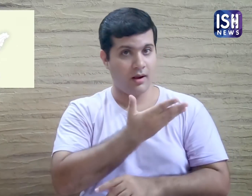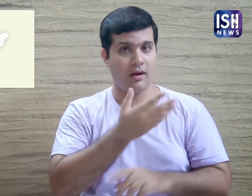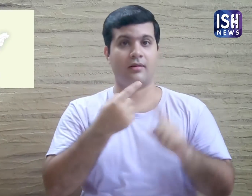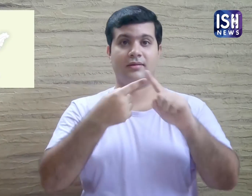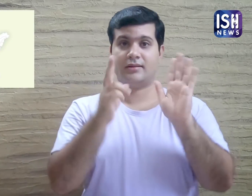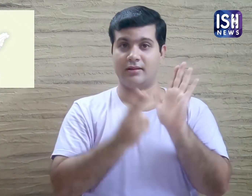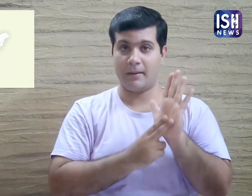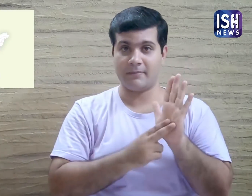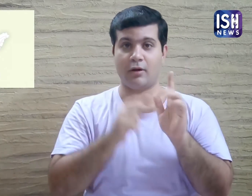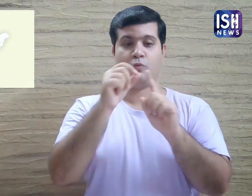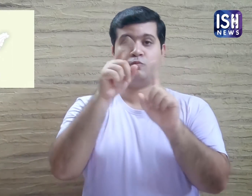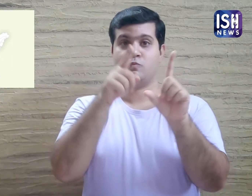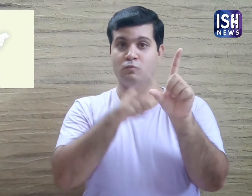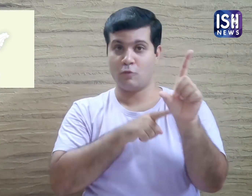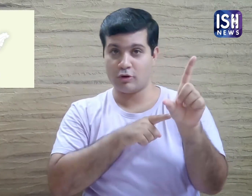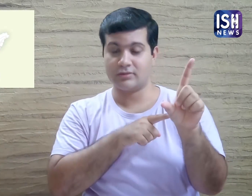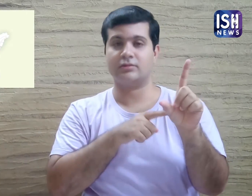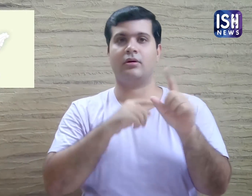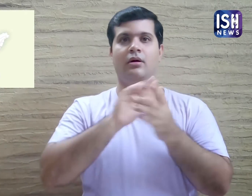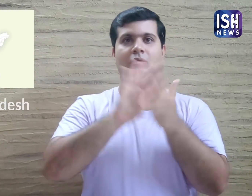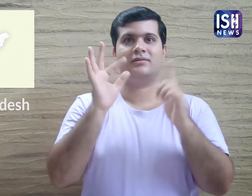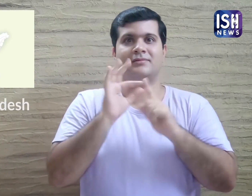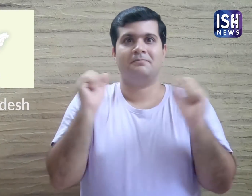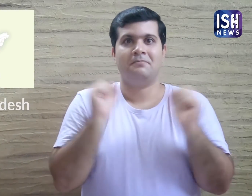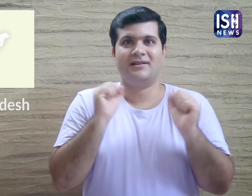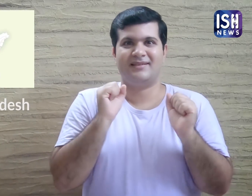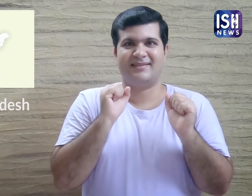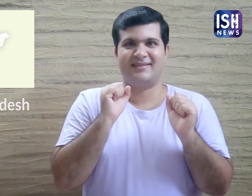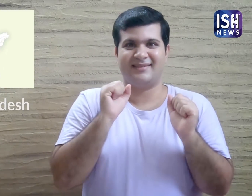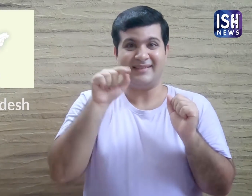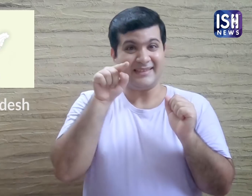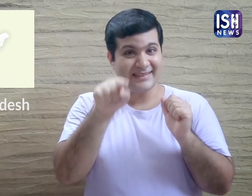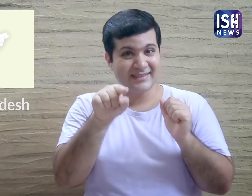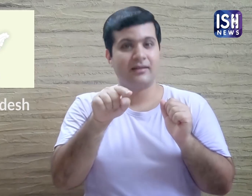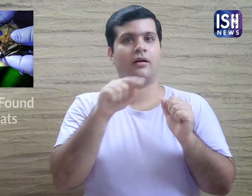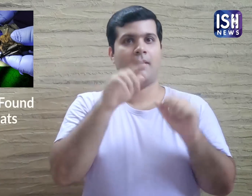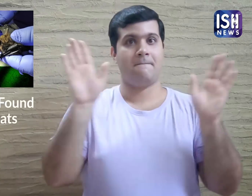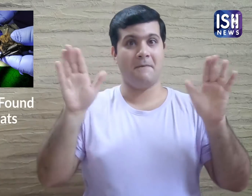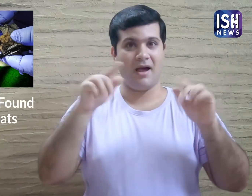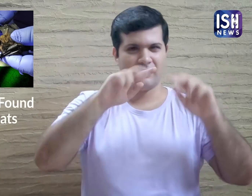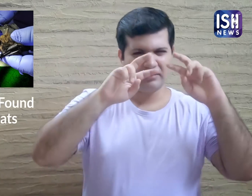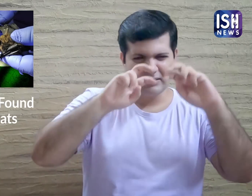25 bats tested positive for the virus in Kerala, Tamil Nadu, Puducherry and Himachal Pradesh.